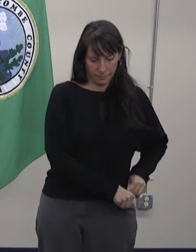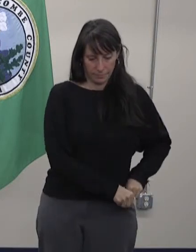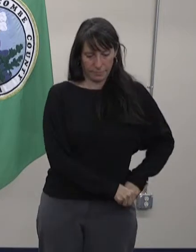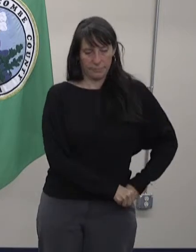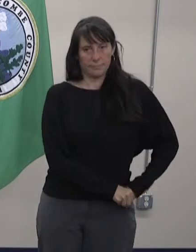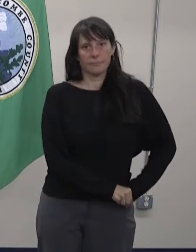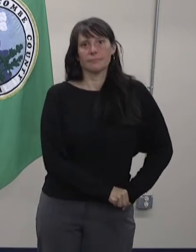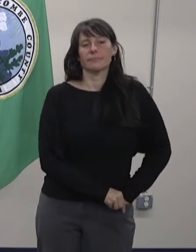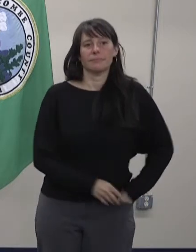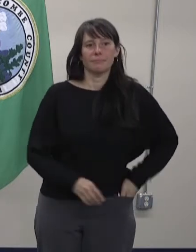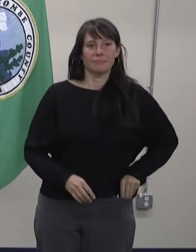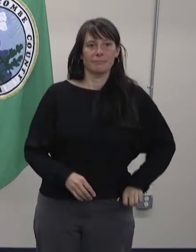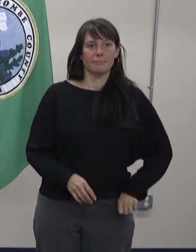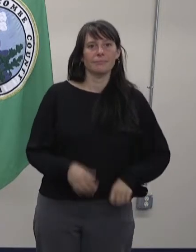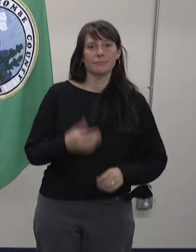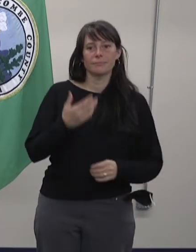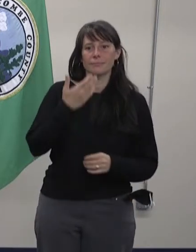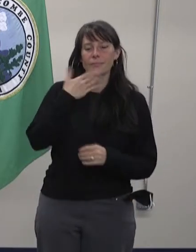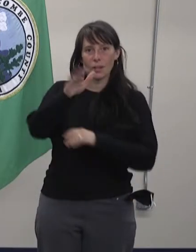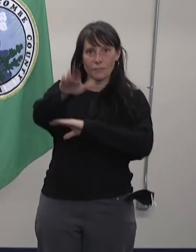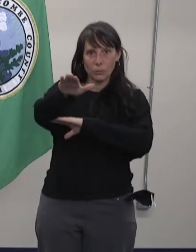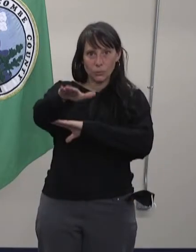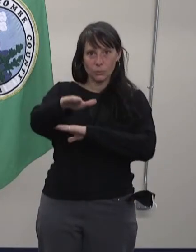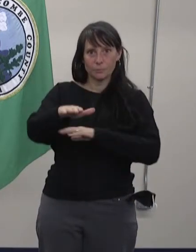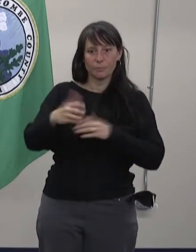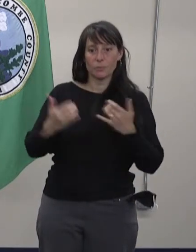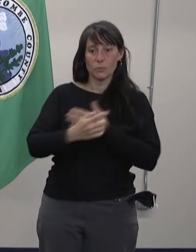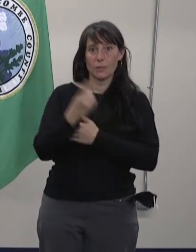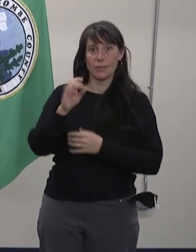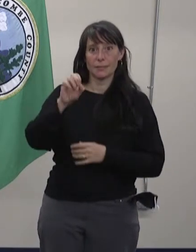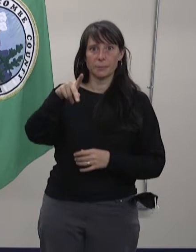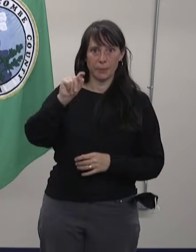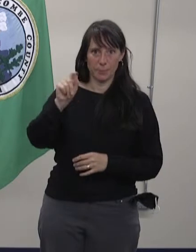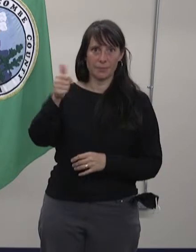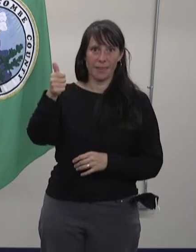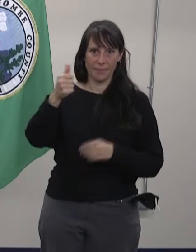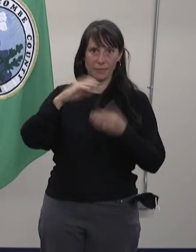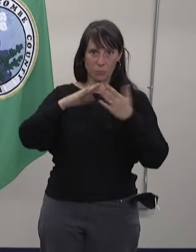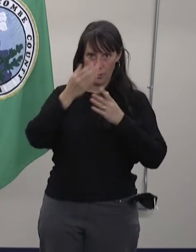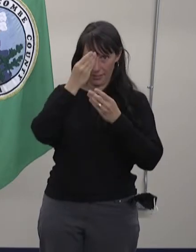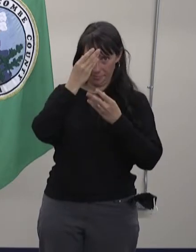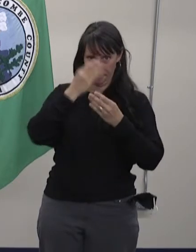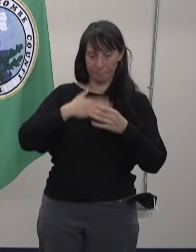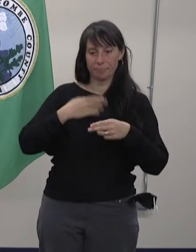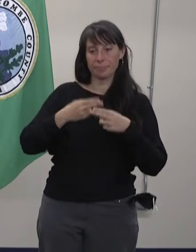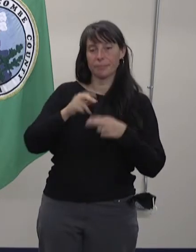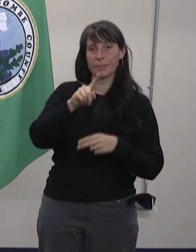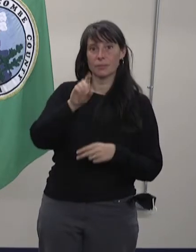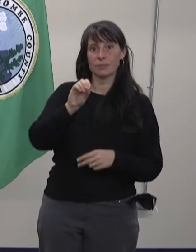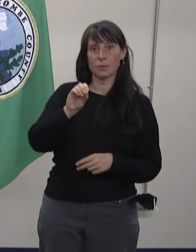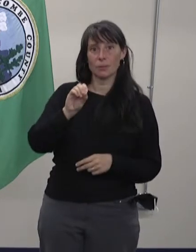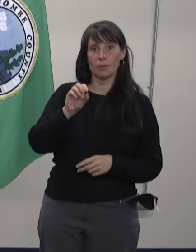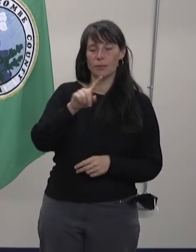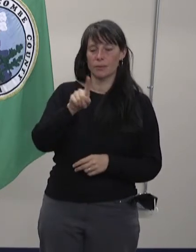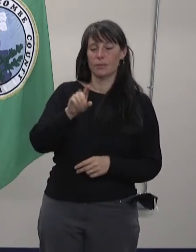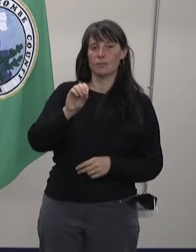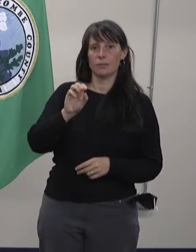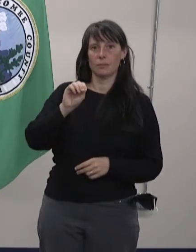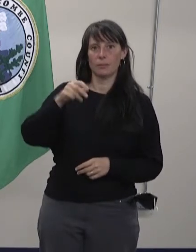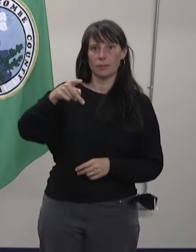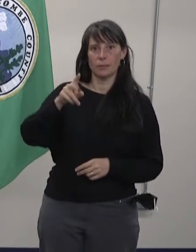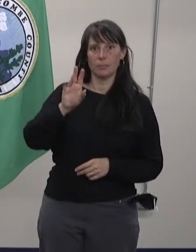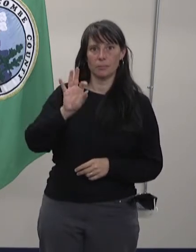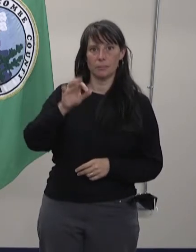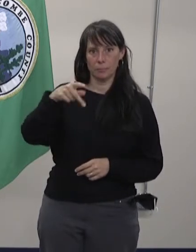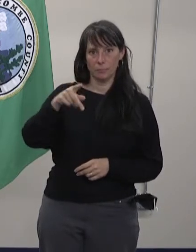Good afternoon and welcome to the September 10th Community Update. My name is Owen Pofu and I serve as a Public